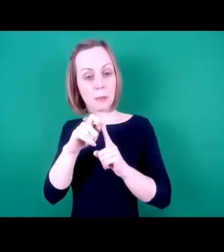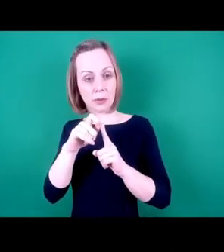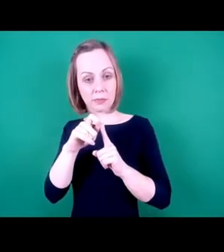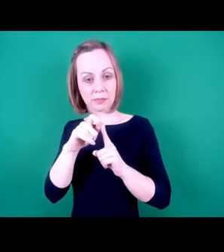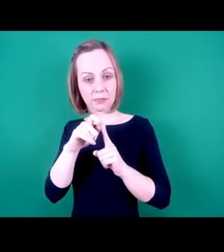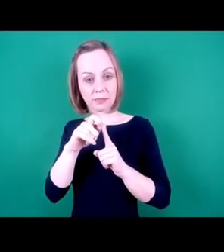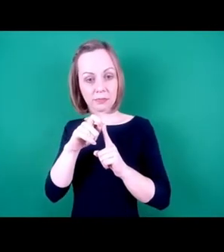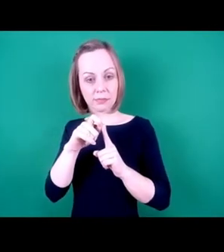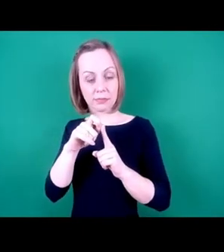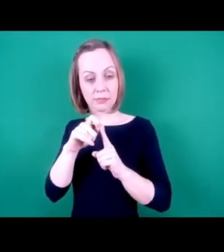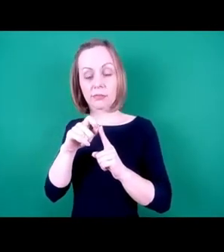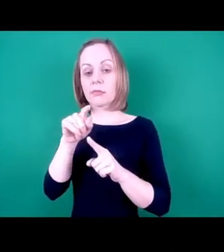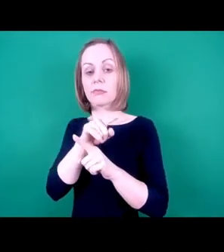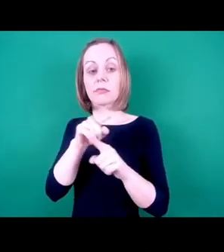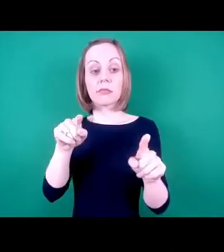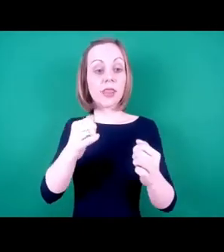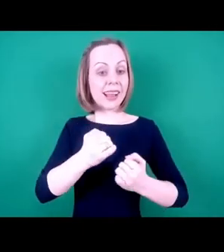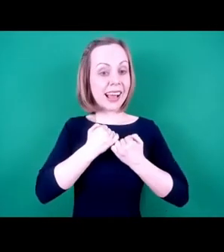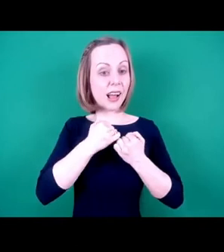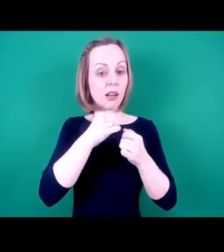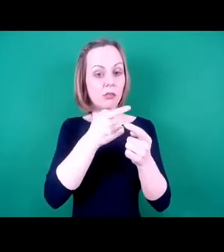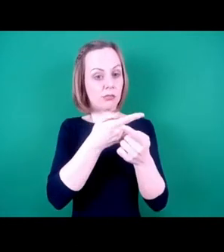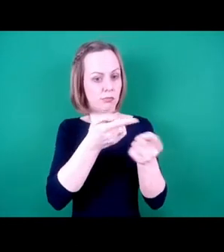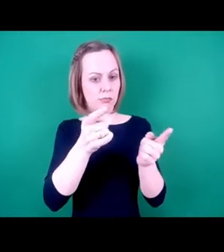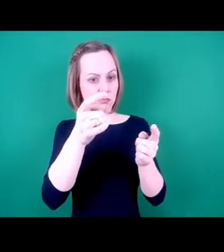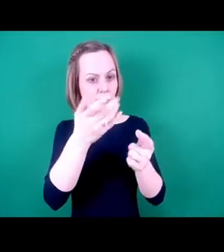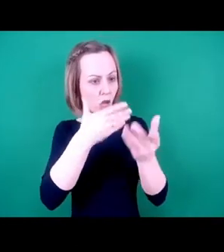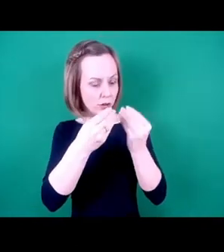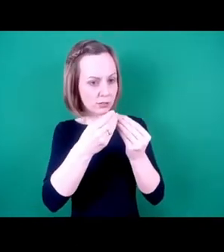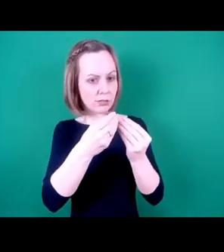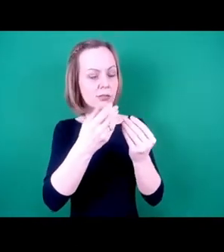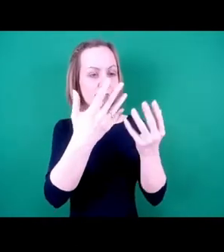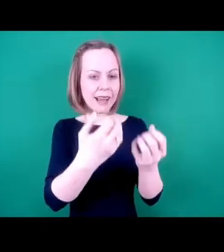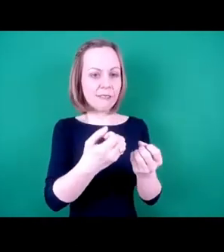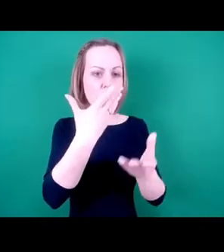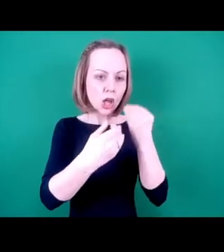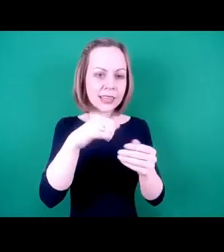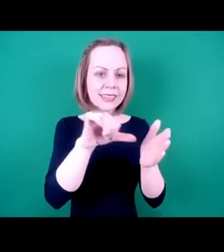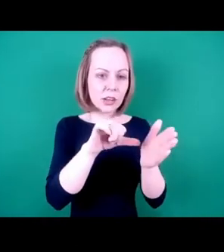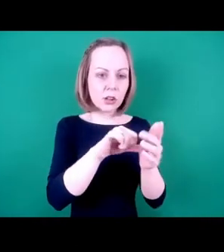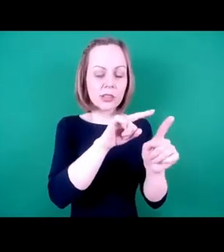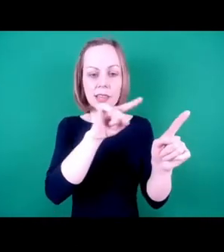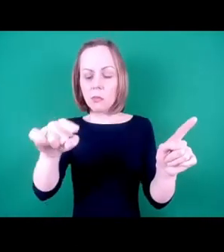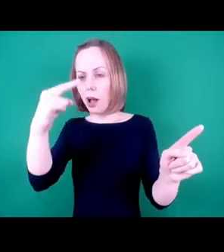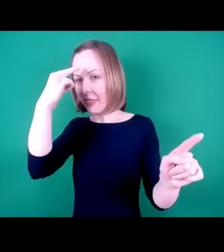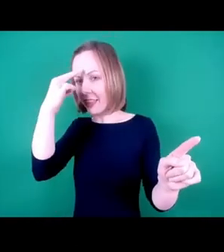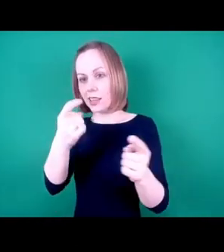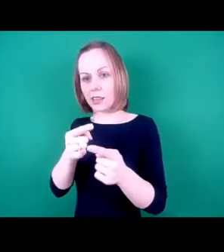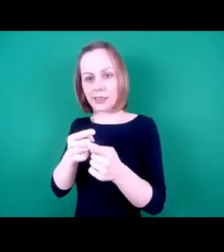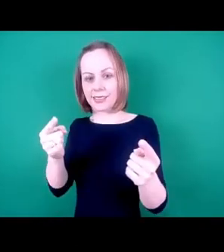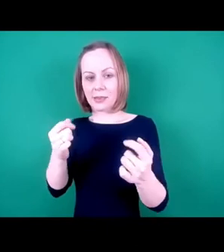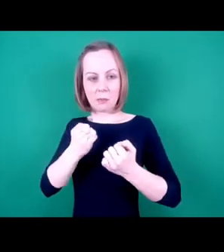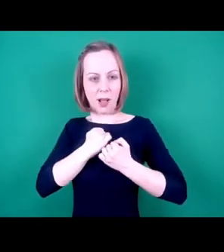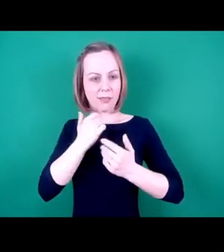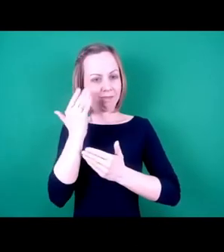with learning disabilities. What I've got to say this evening, I think really applies to everybody that's living with any type